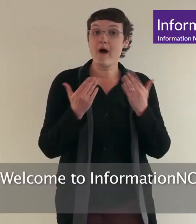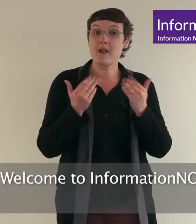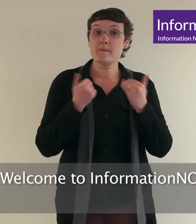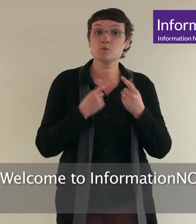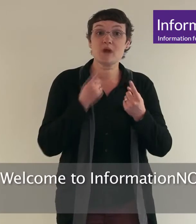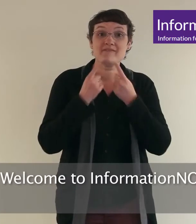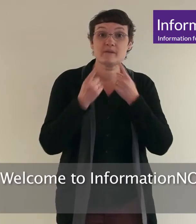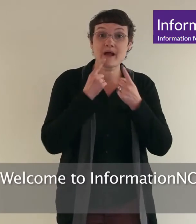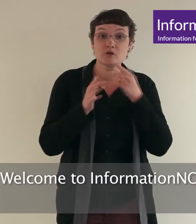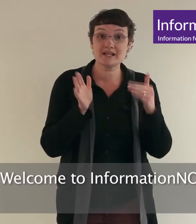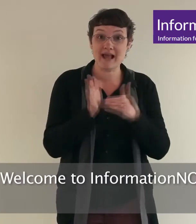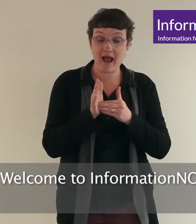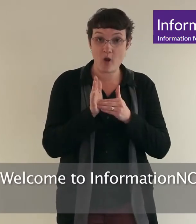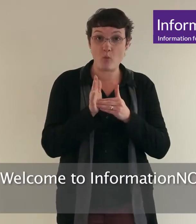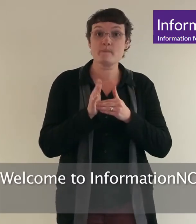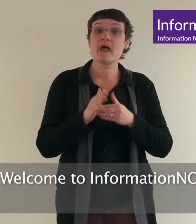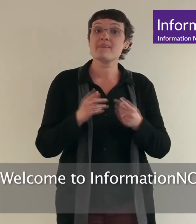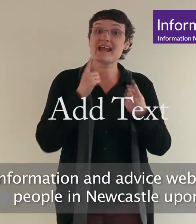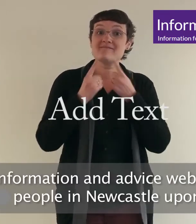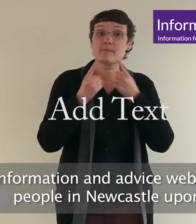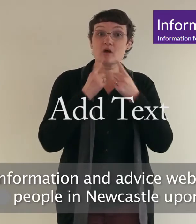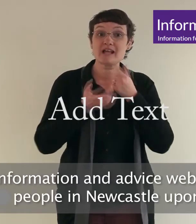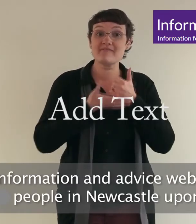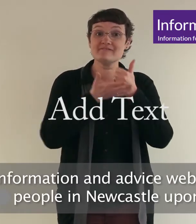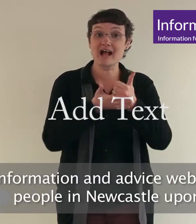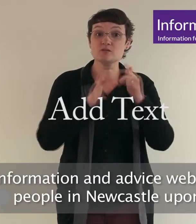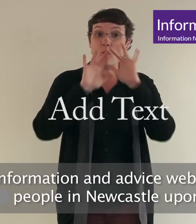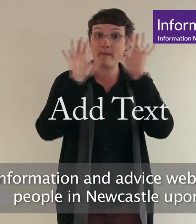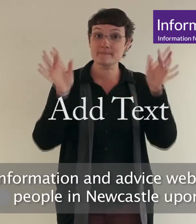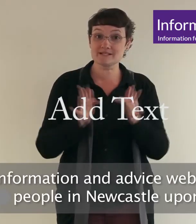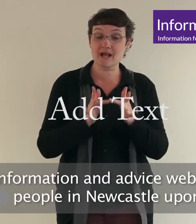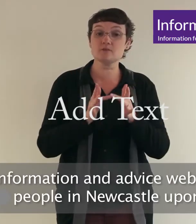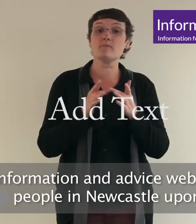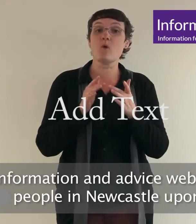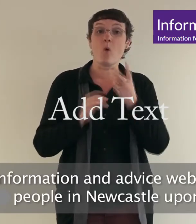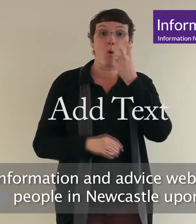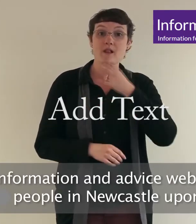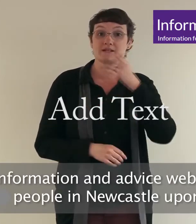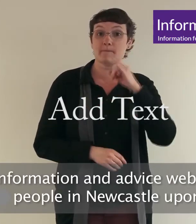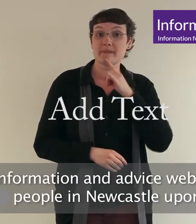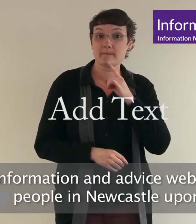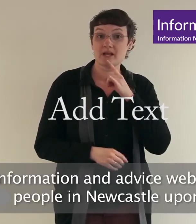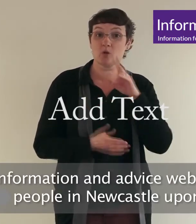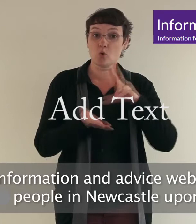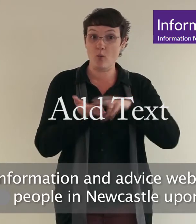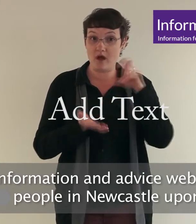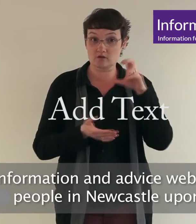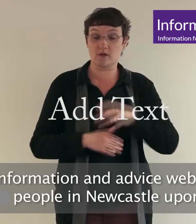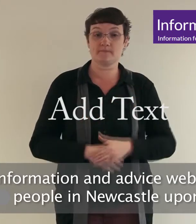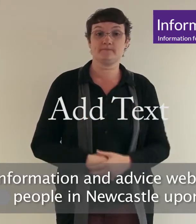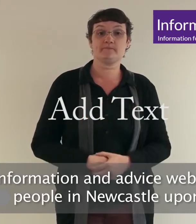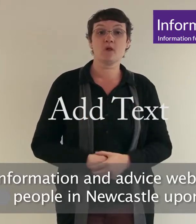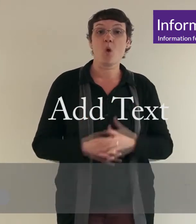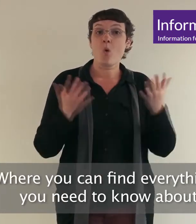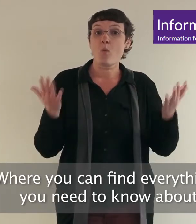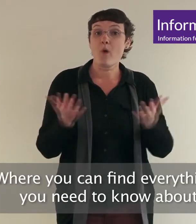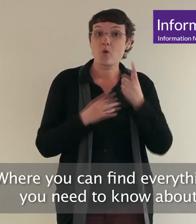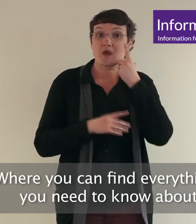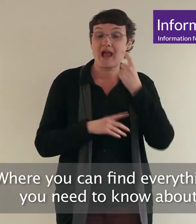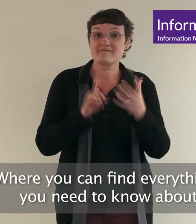Welcome to Information Now, the information and advice website for older people in Newcastle-upon-Tyne, where you can find